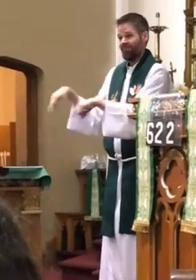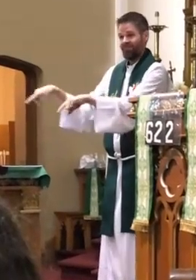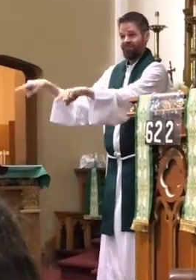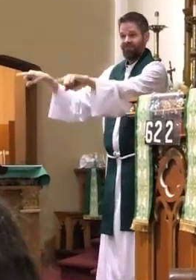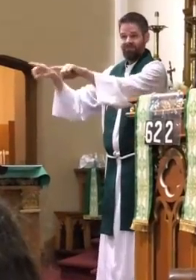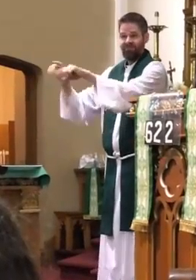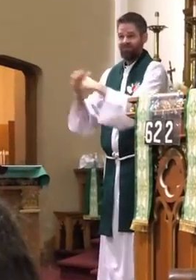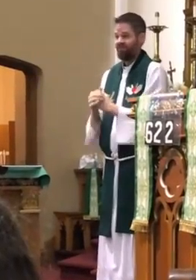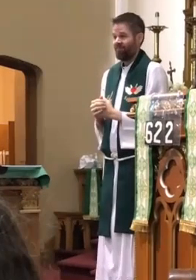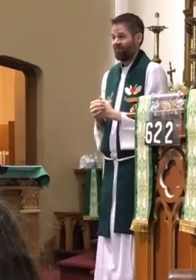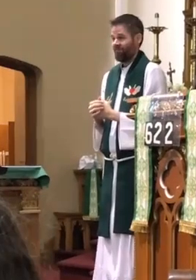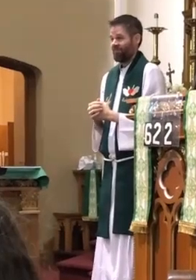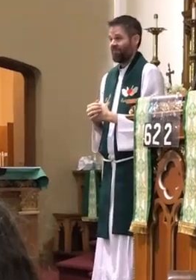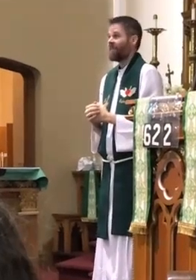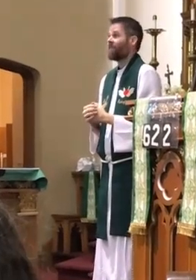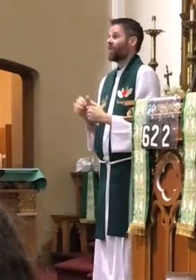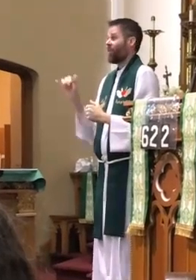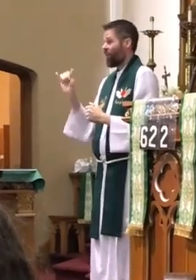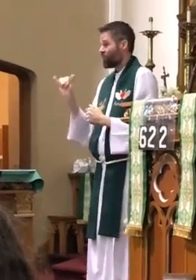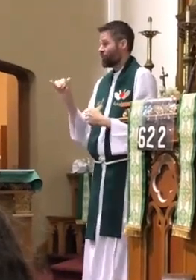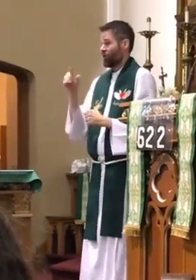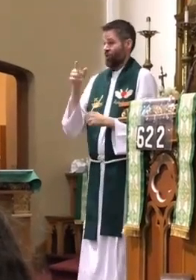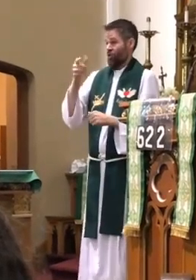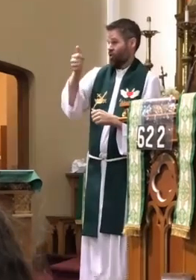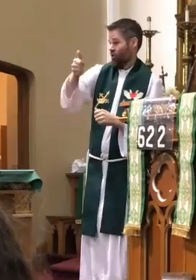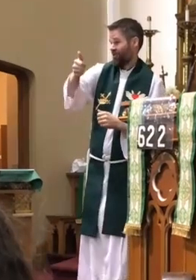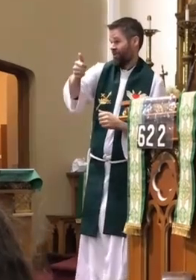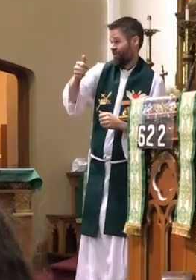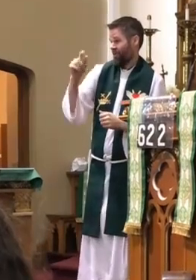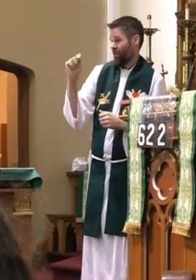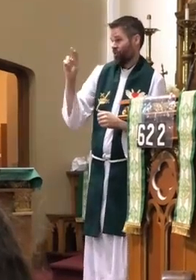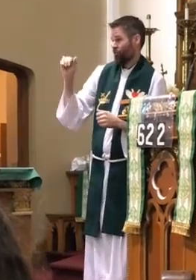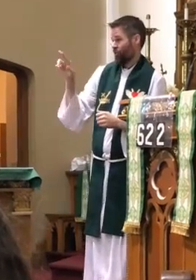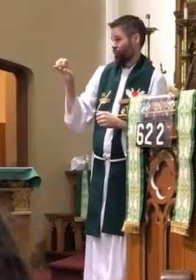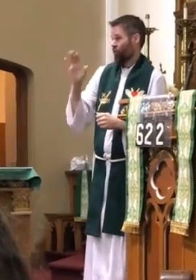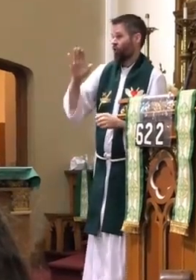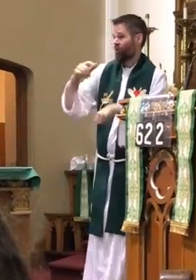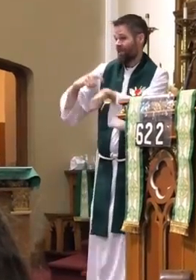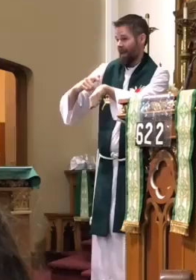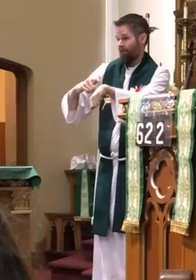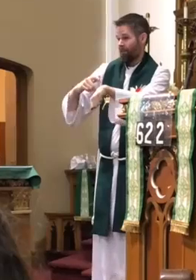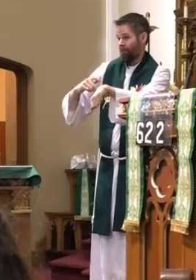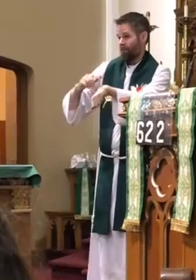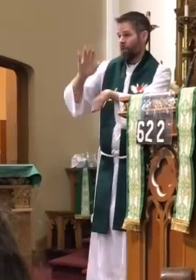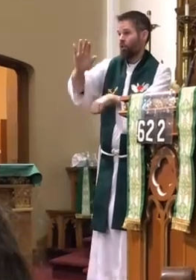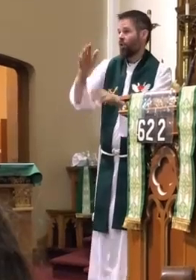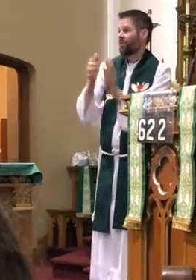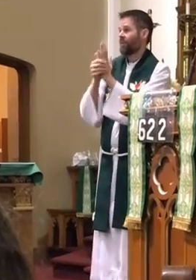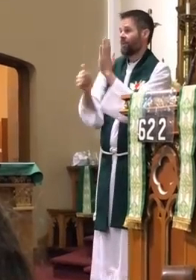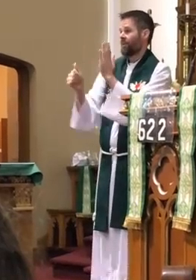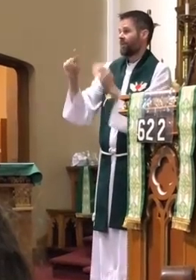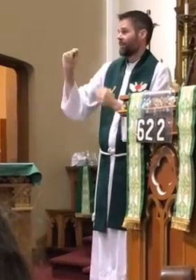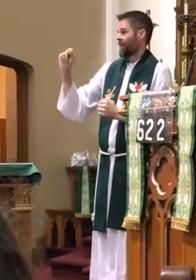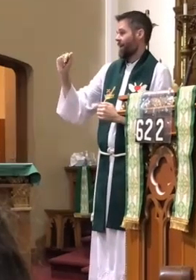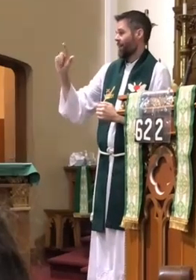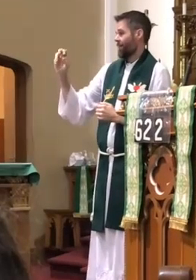God gave us this treasure to share that with you. She has given them her time,